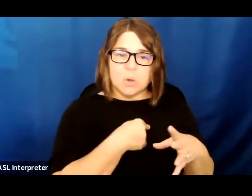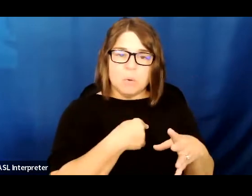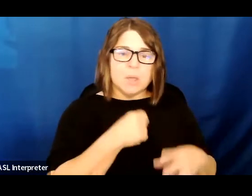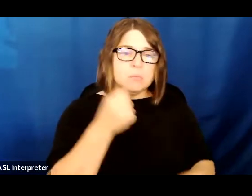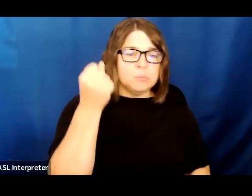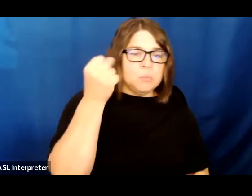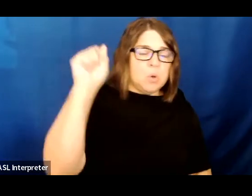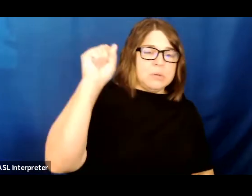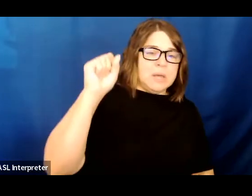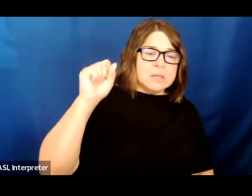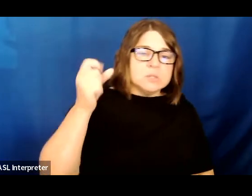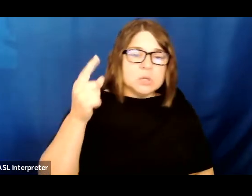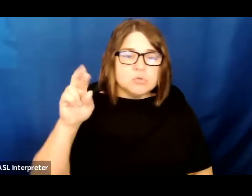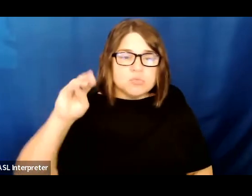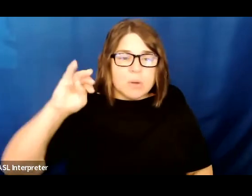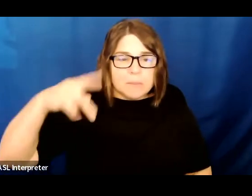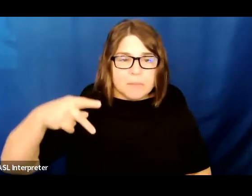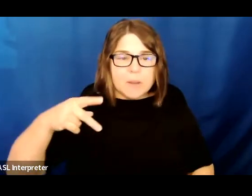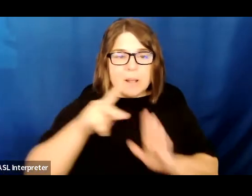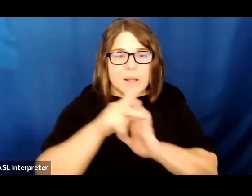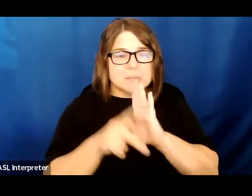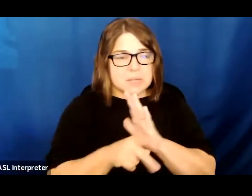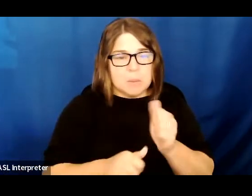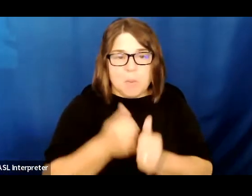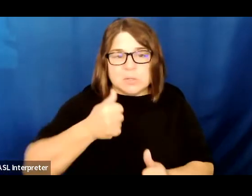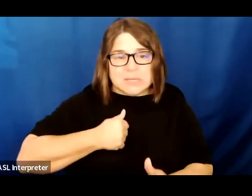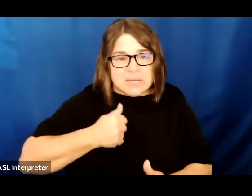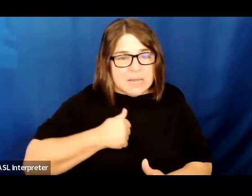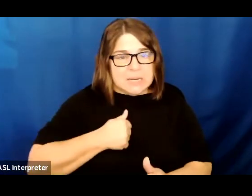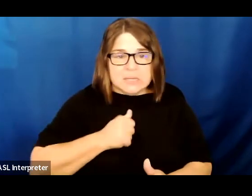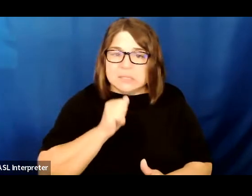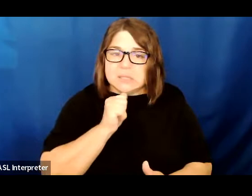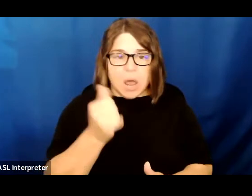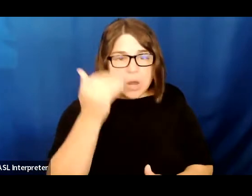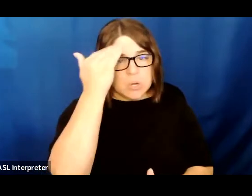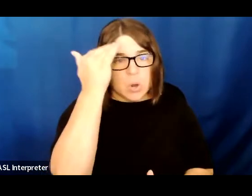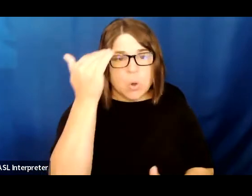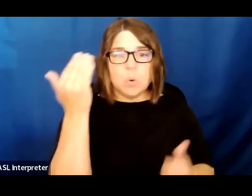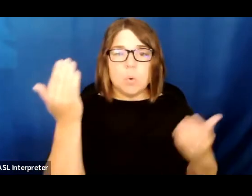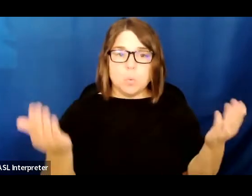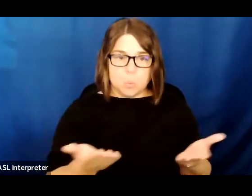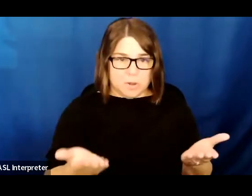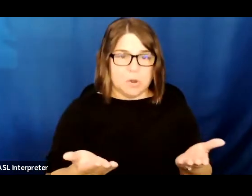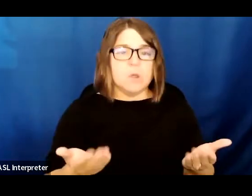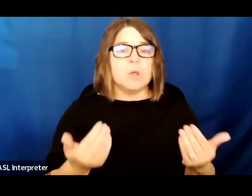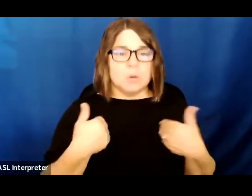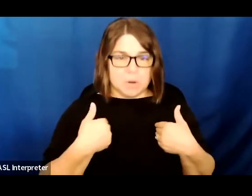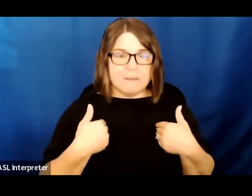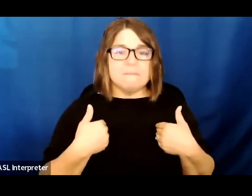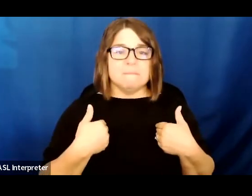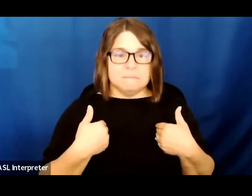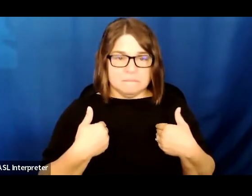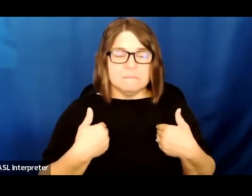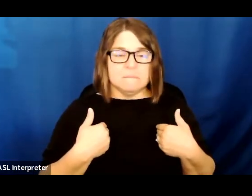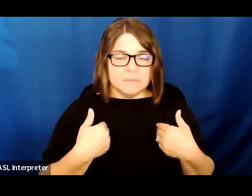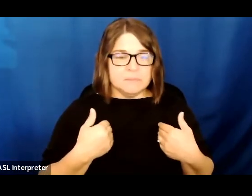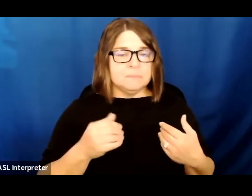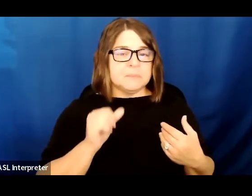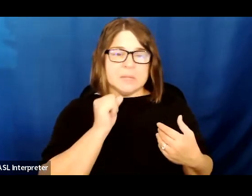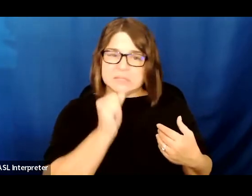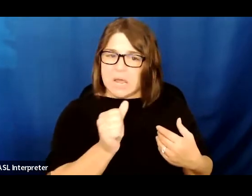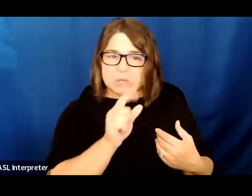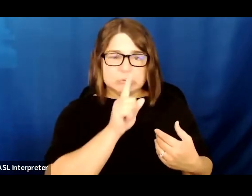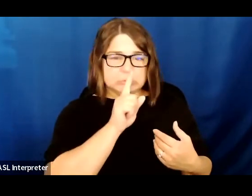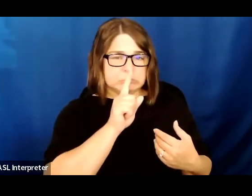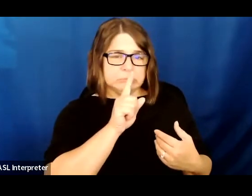policies, most Canadians are not aware that indefinite detention exists right here in Canada. The inhumane conditions facing